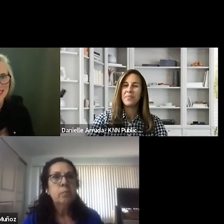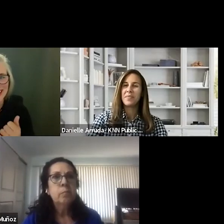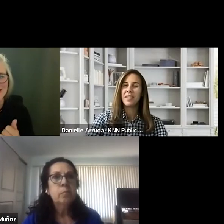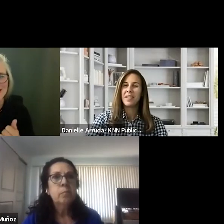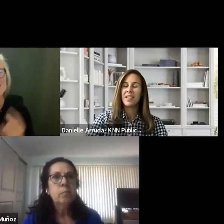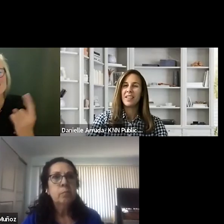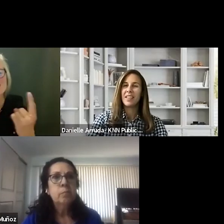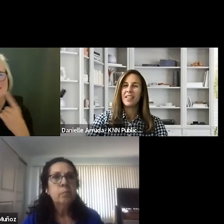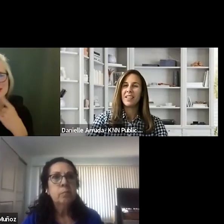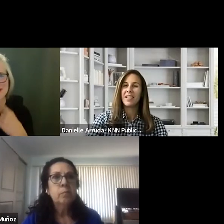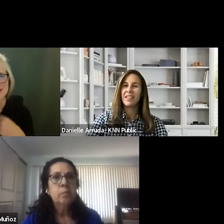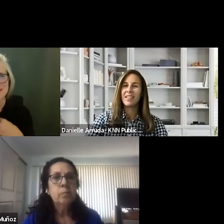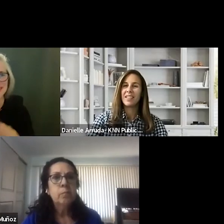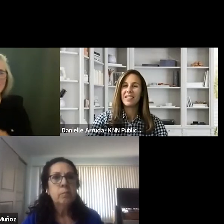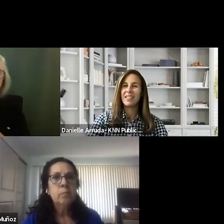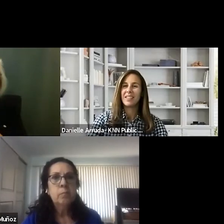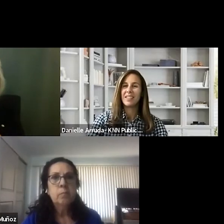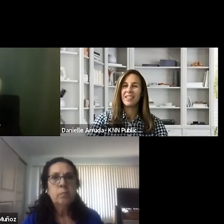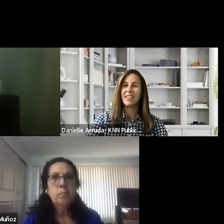been an interesting day, for sure.